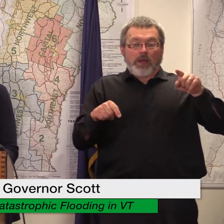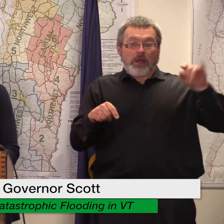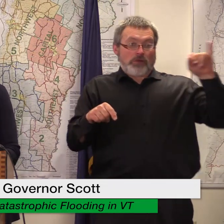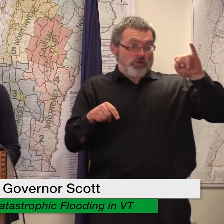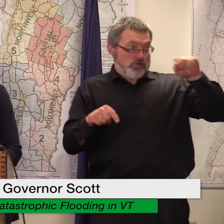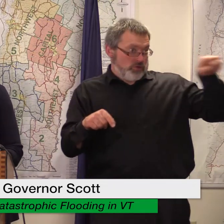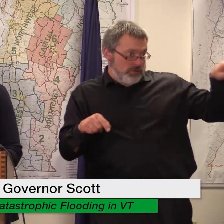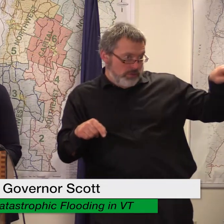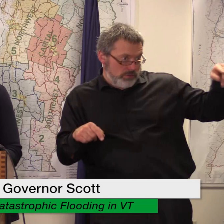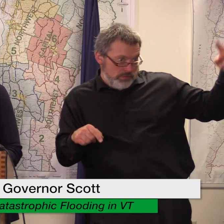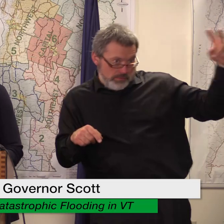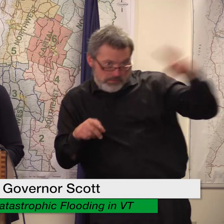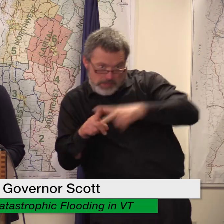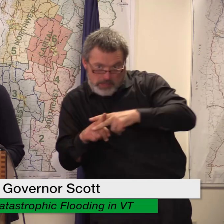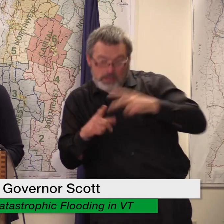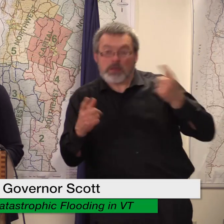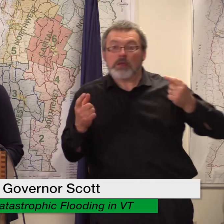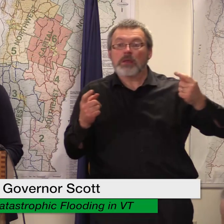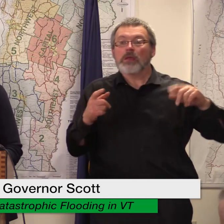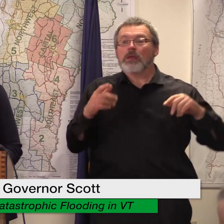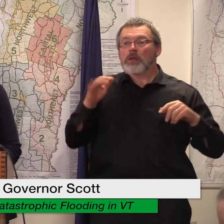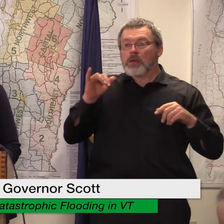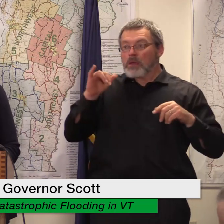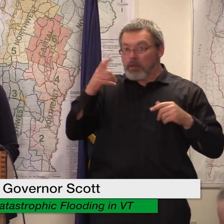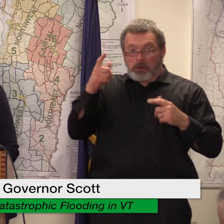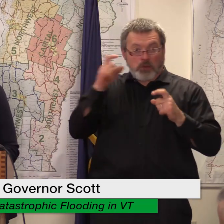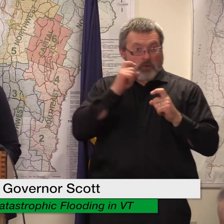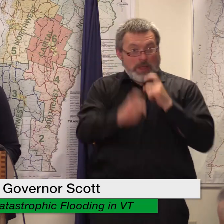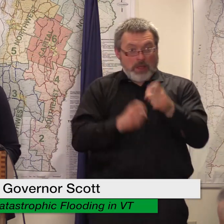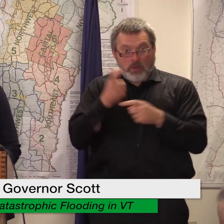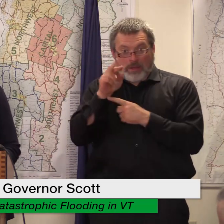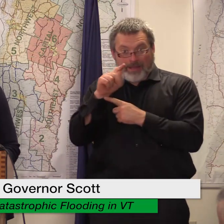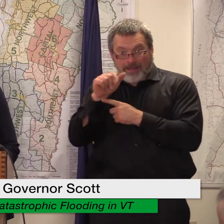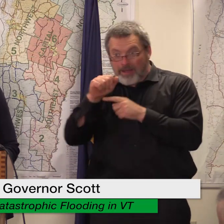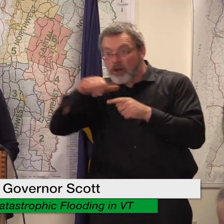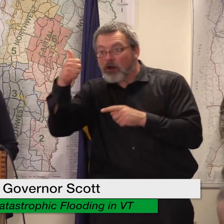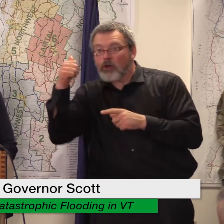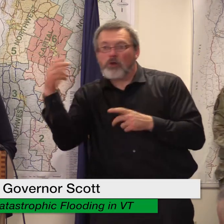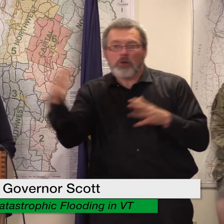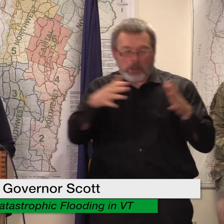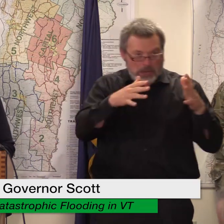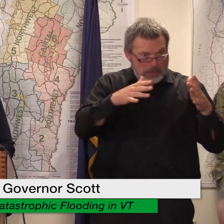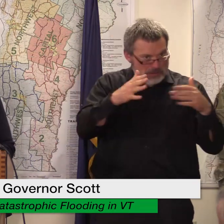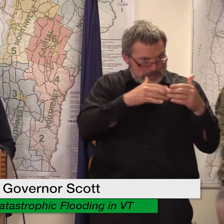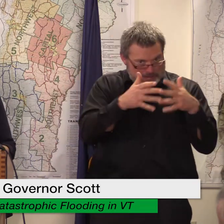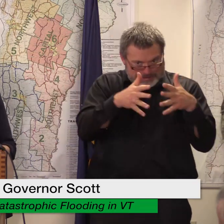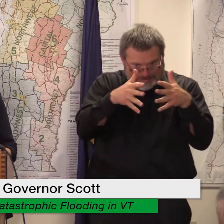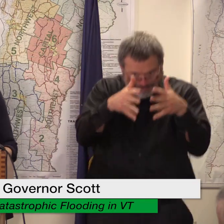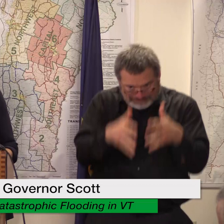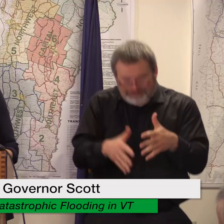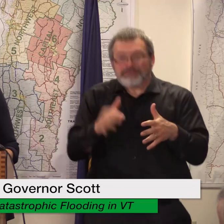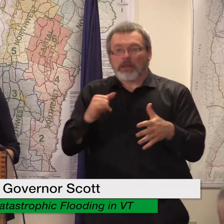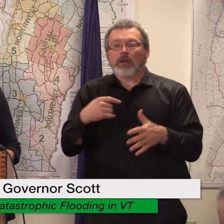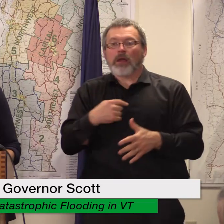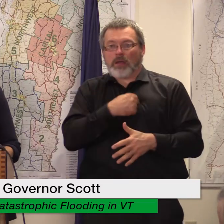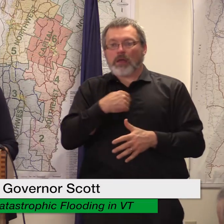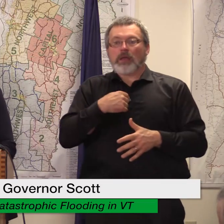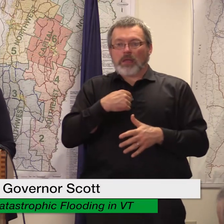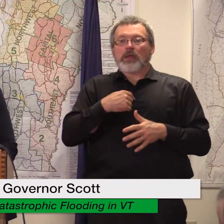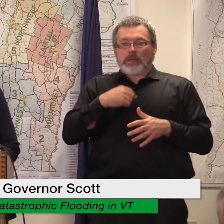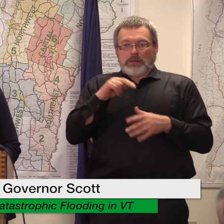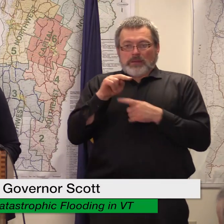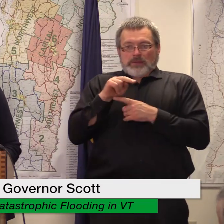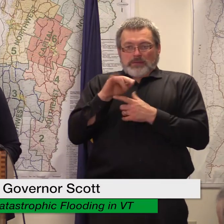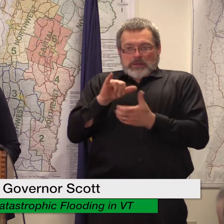and what is expected from other possible grant programs that they may have applied to or received money from and we take the 20 percent